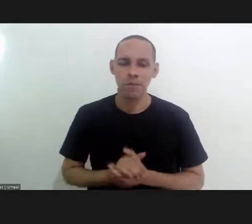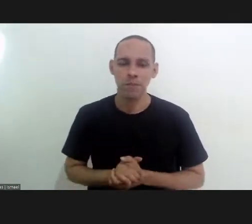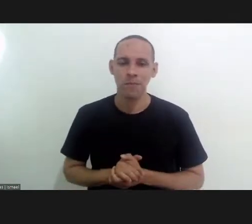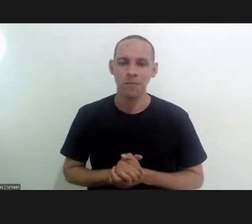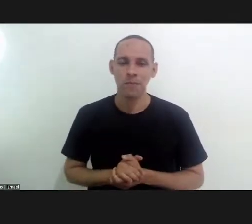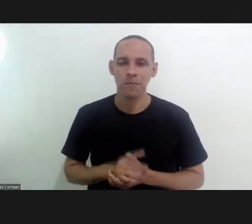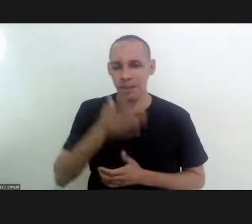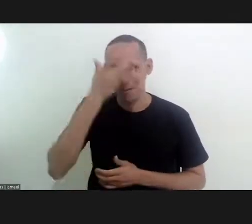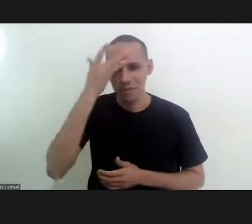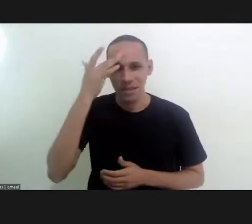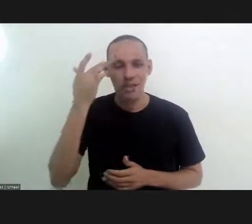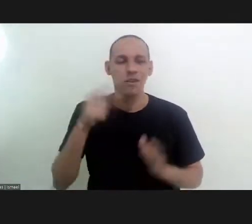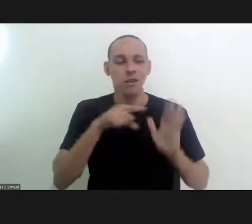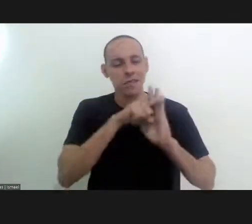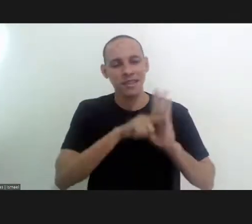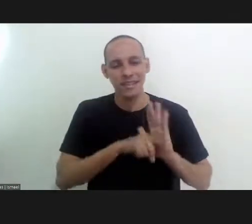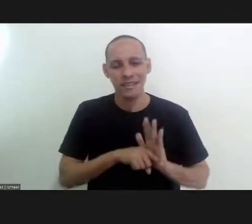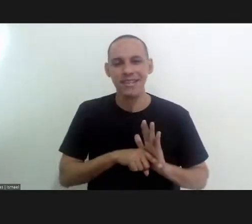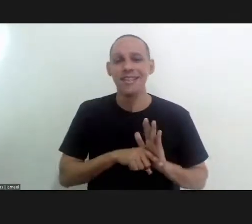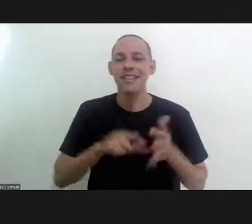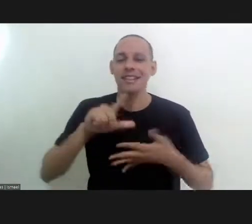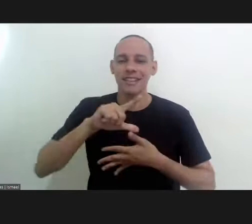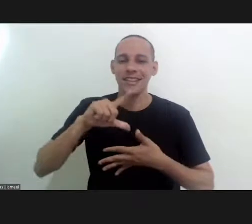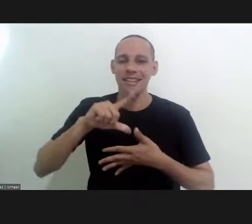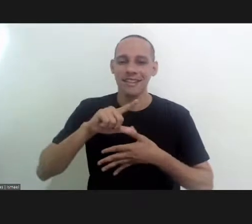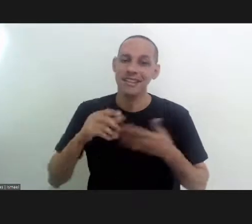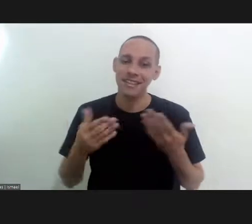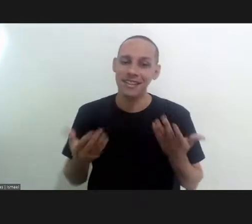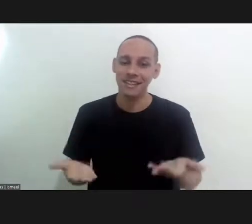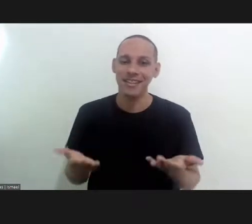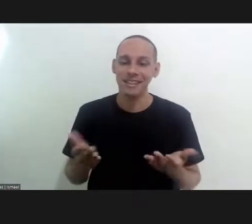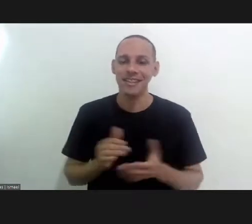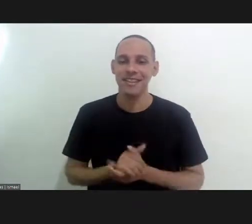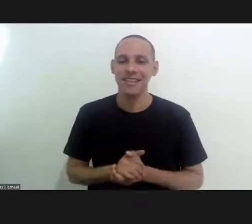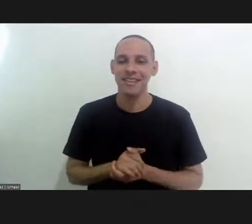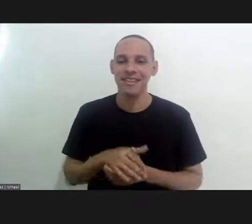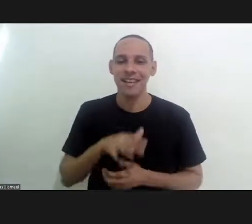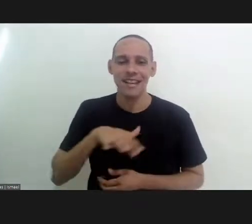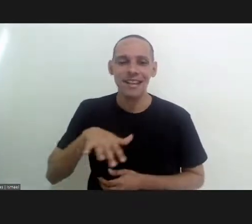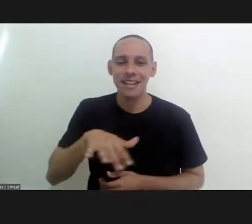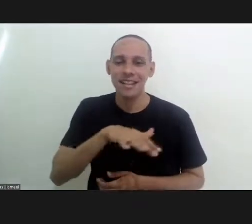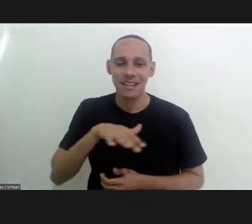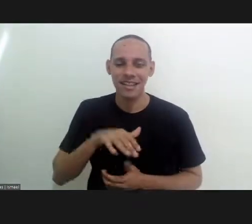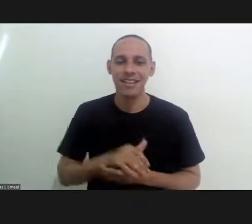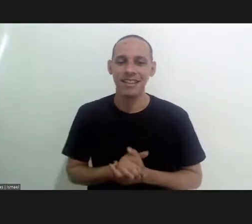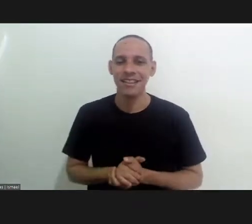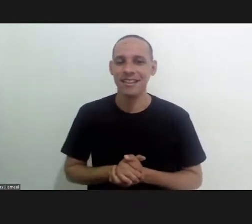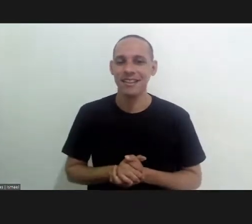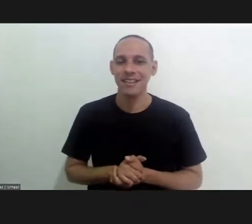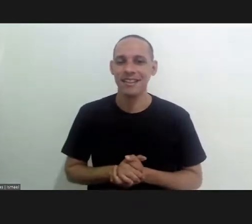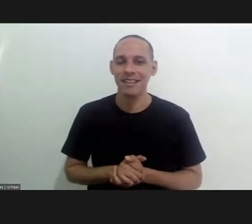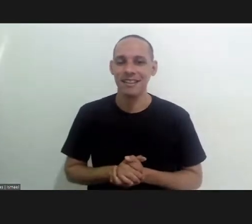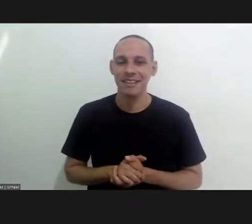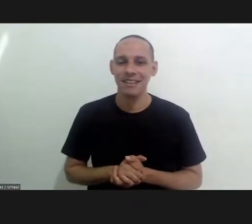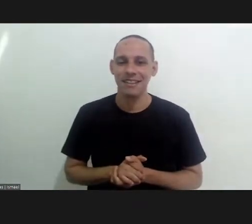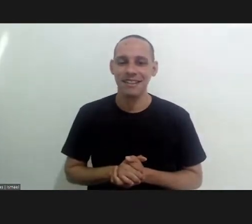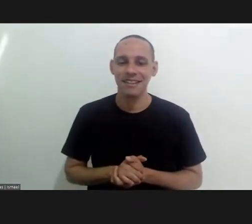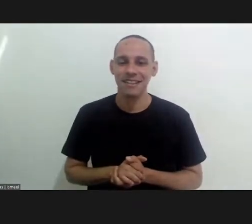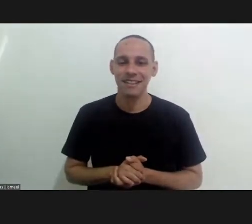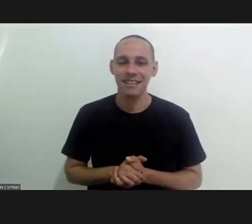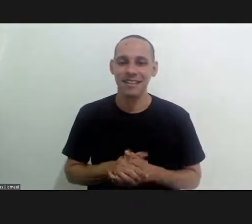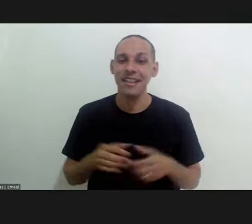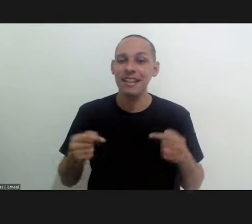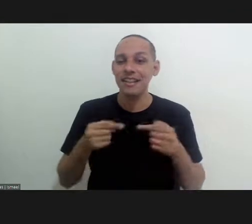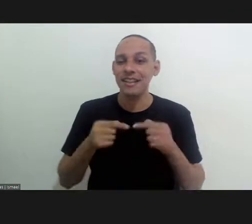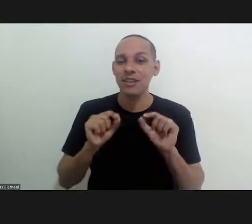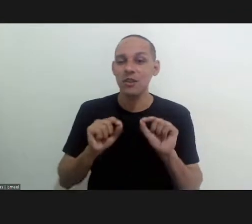very much used by researchers in latin america so this scenario of memoria's which